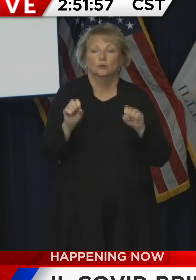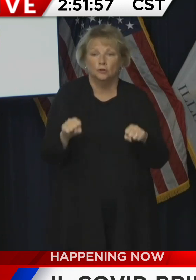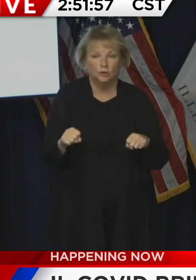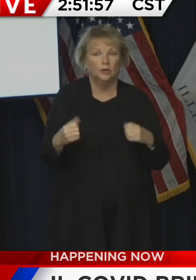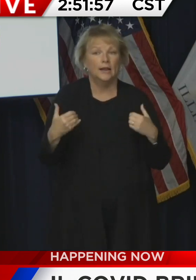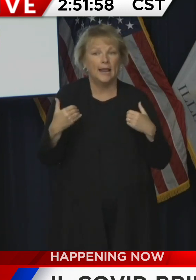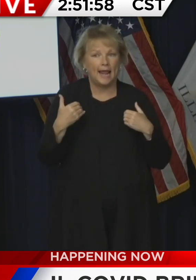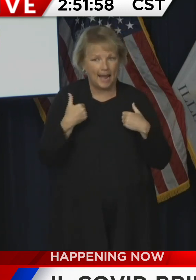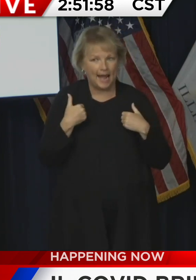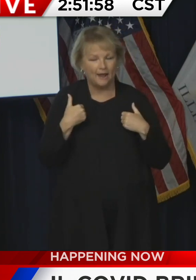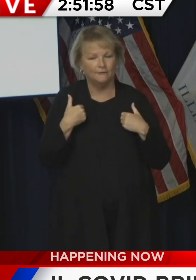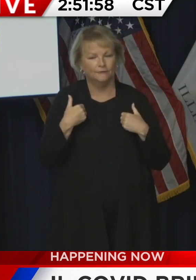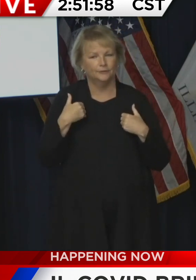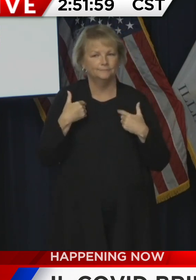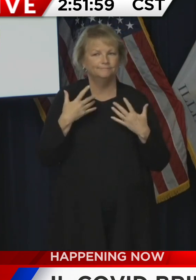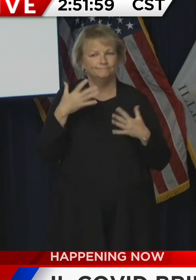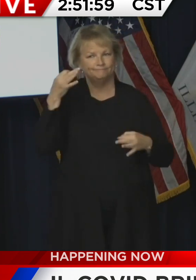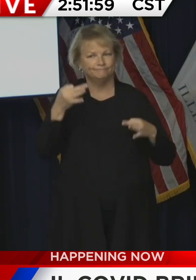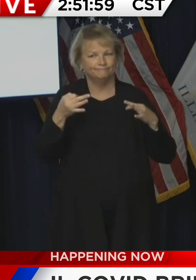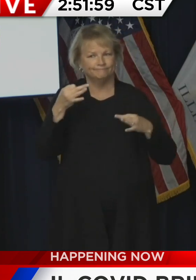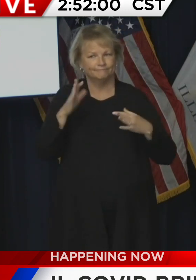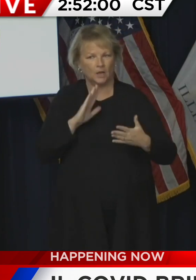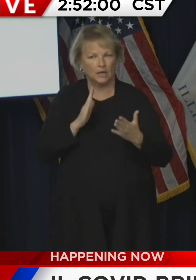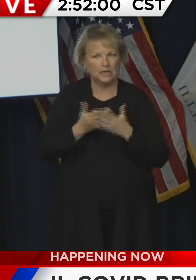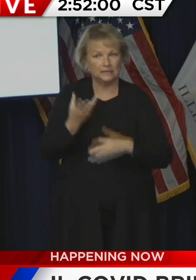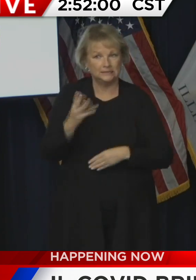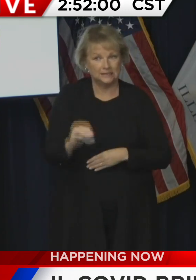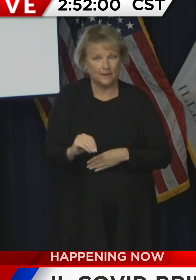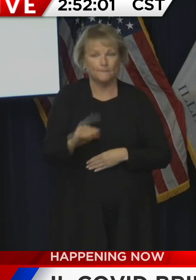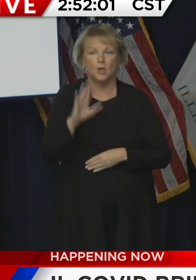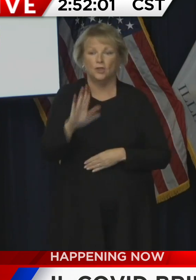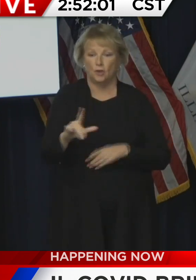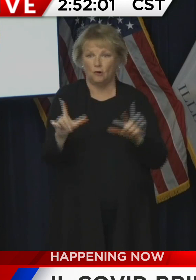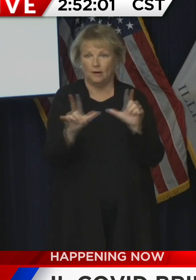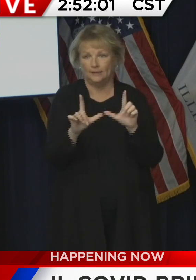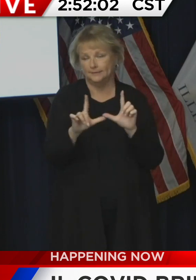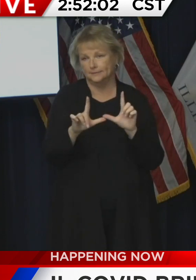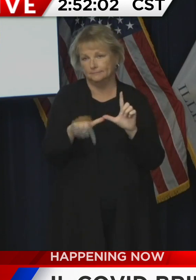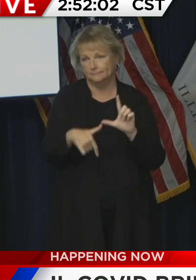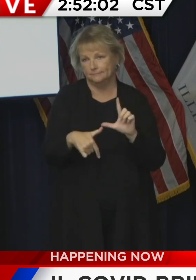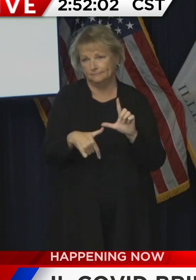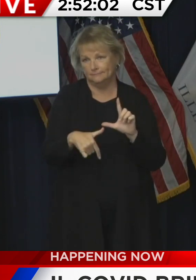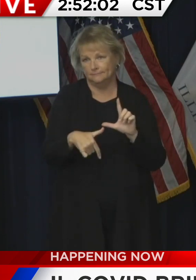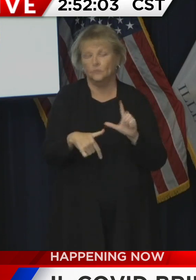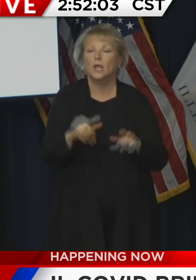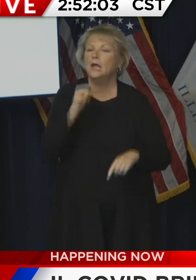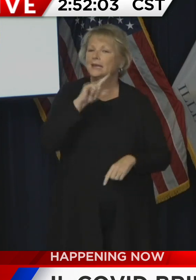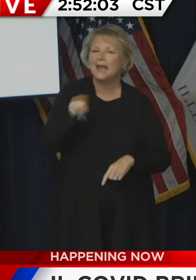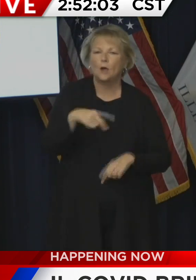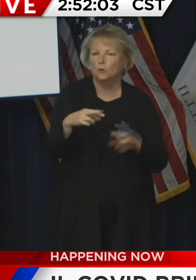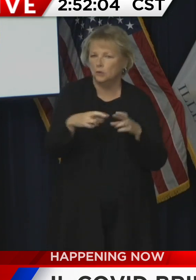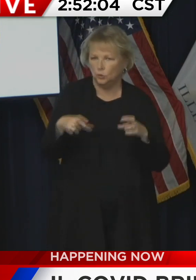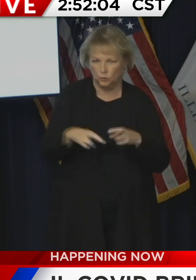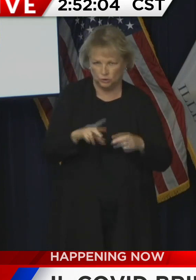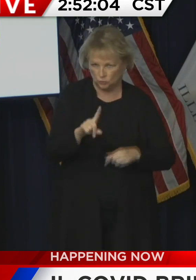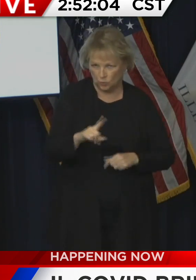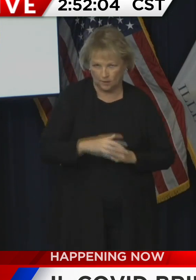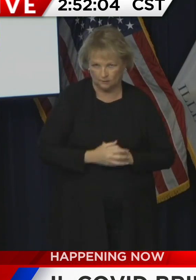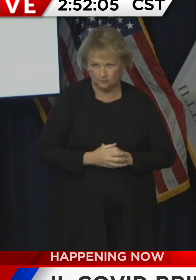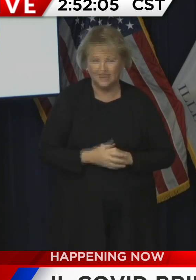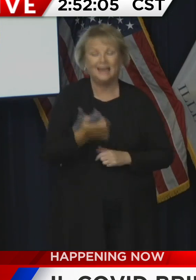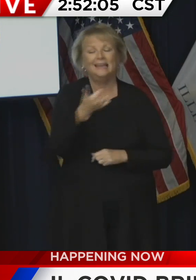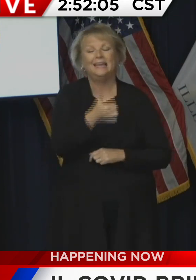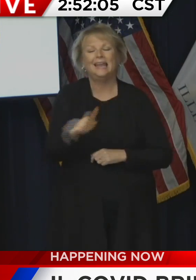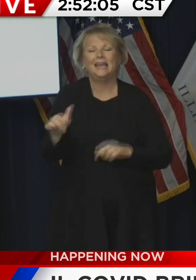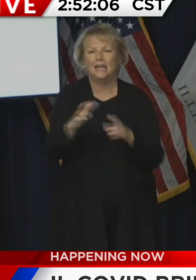proceedings initiated against them to remove their gaming or their liquor licenses. It's not just Region 1. It's in